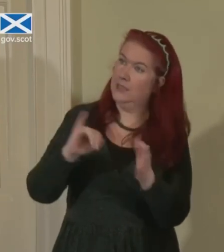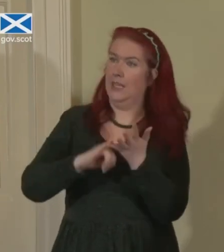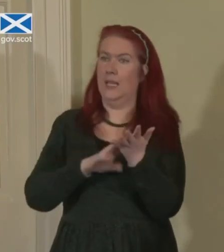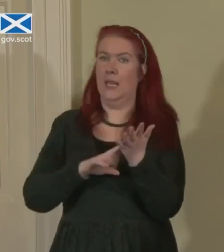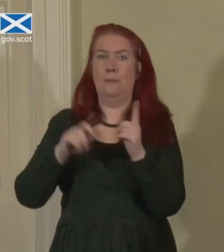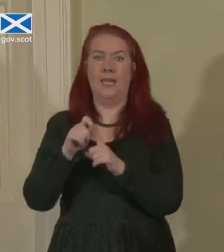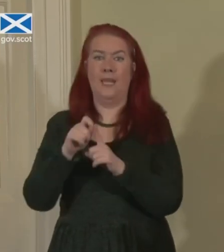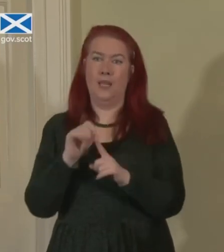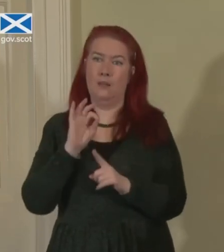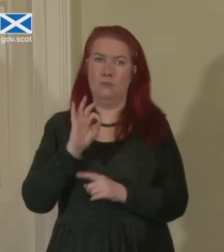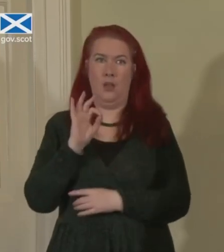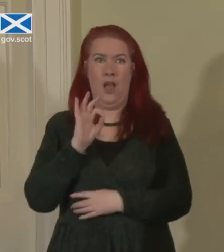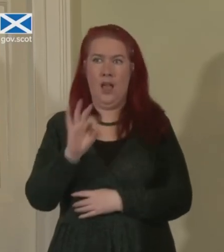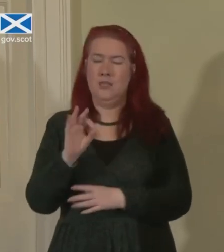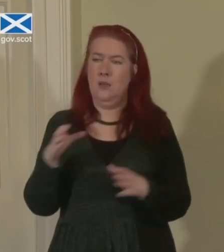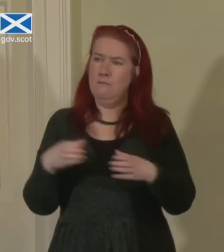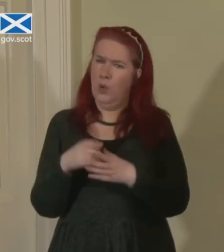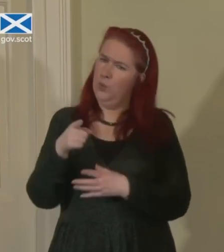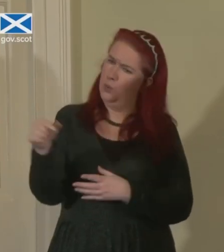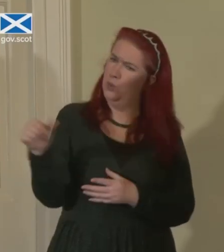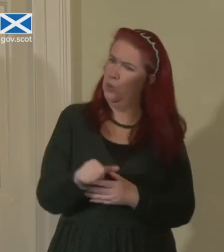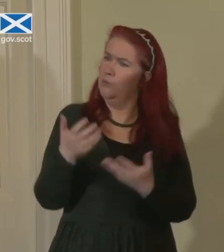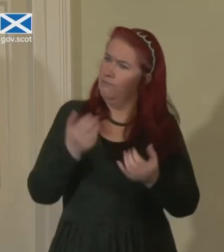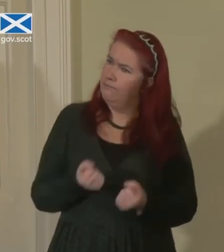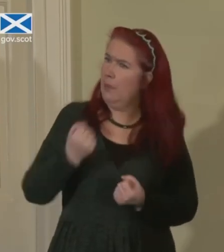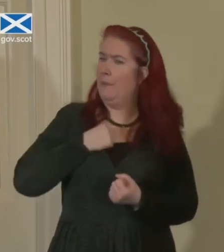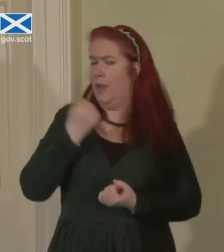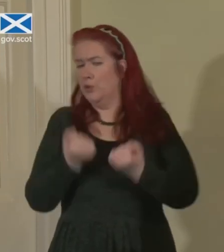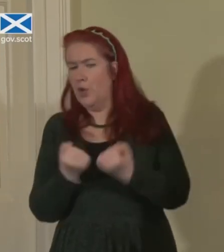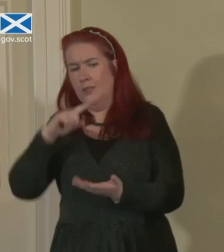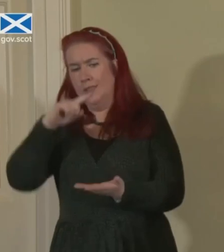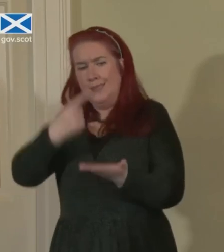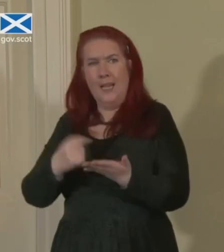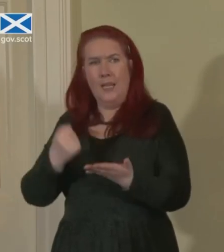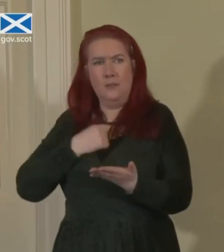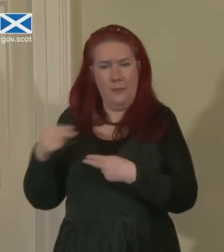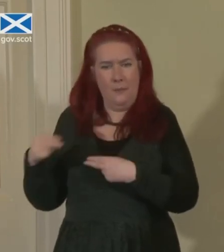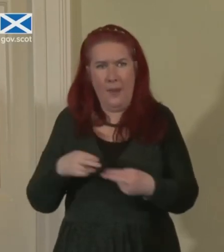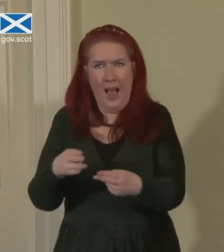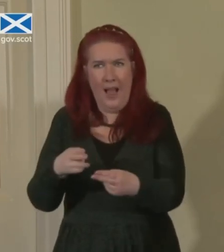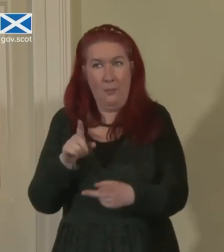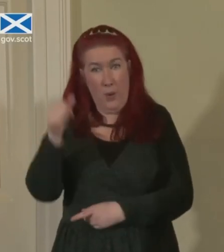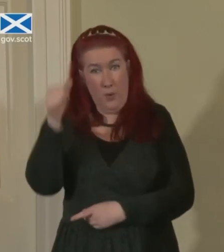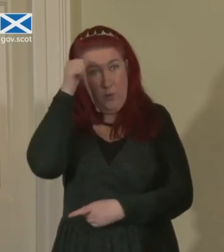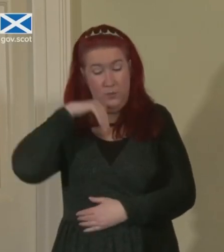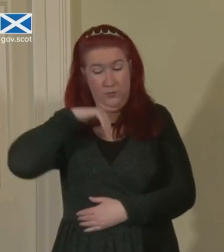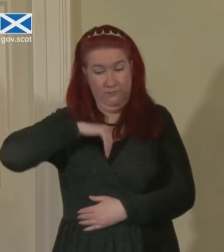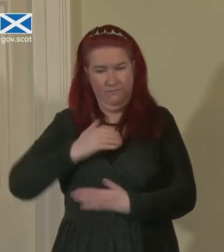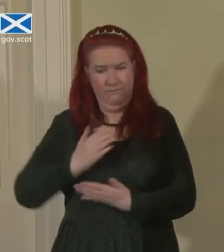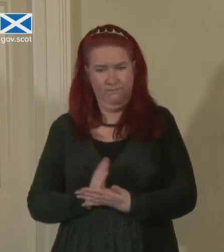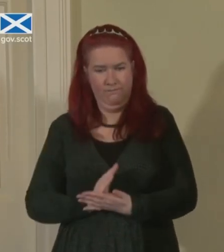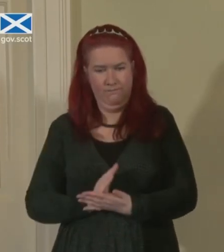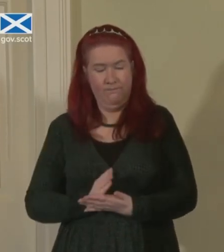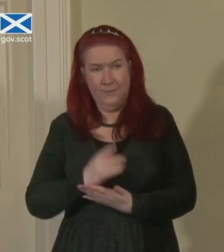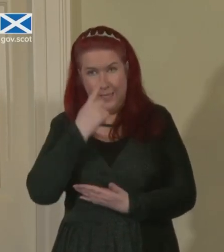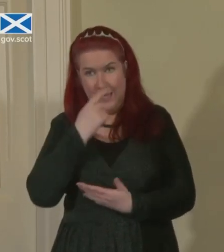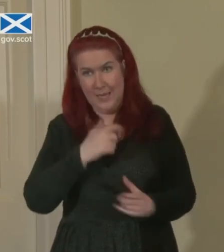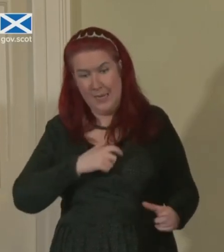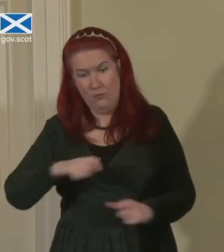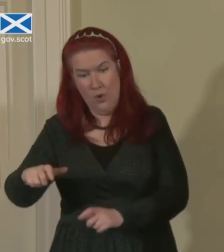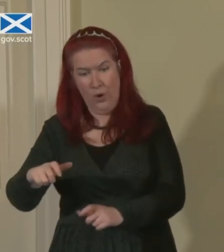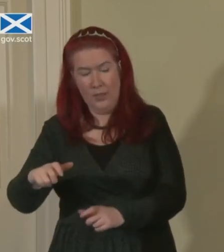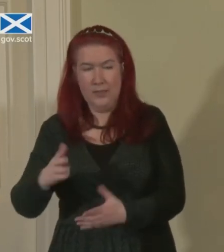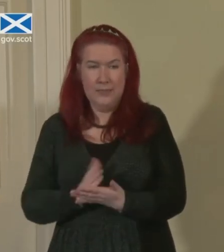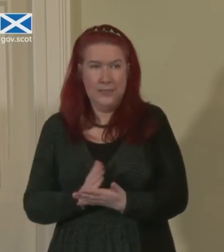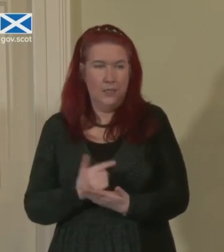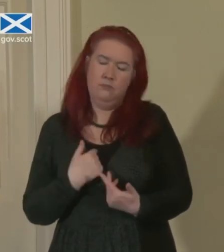take my judgment, opt for a path, knowing that I have doubts about my ability to see it through